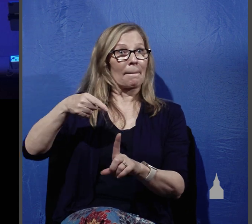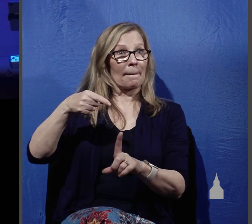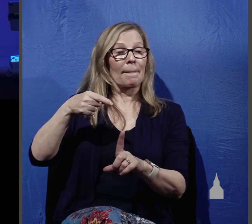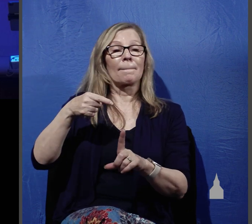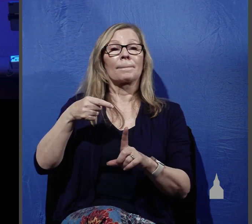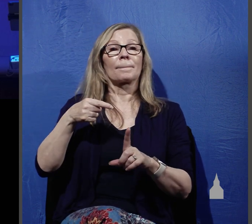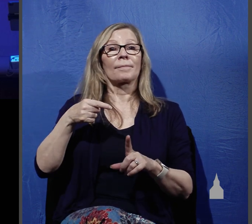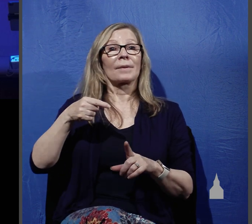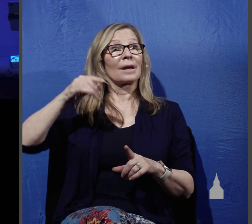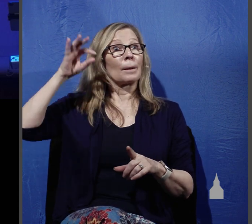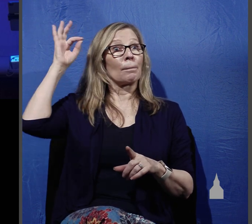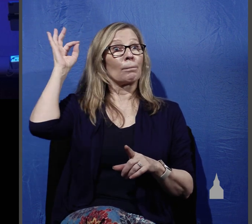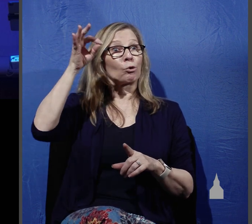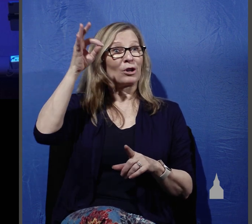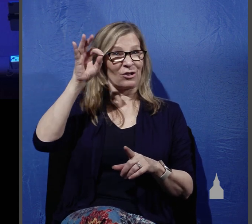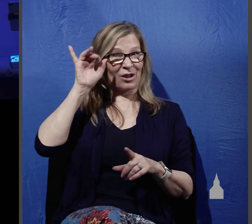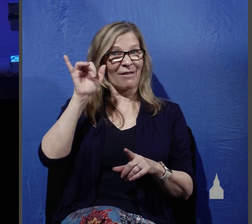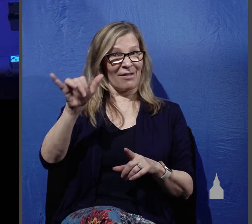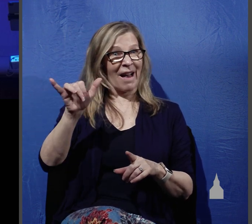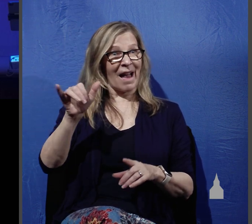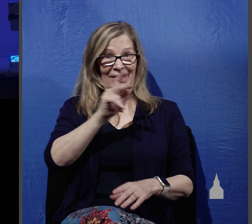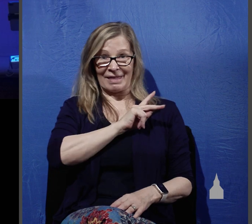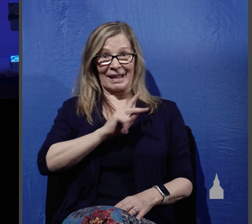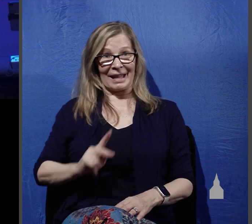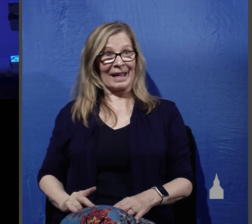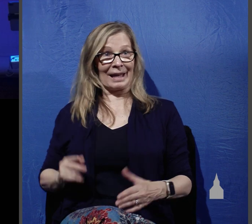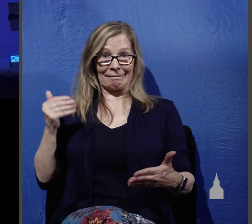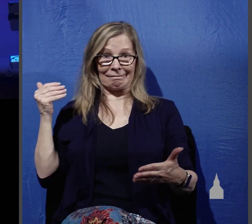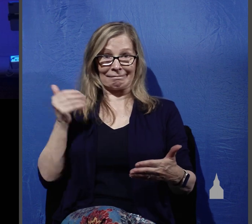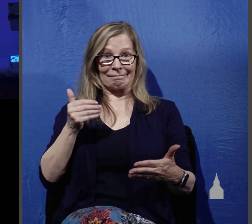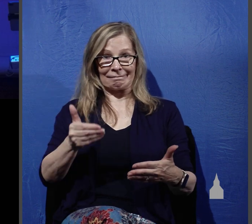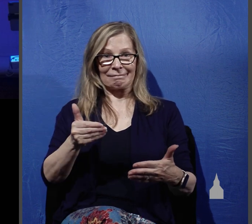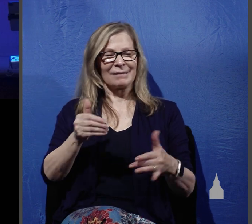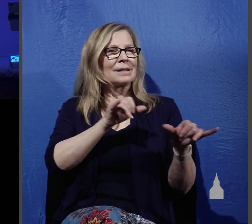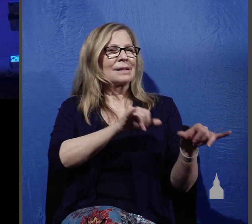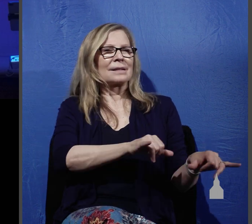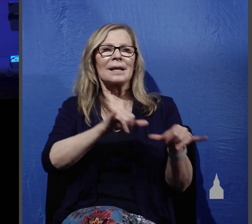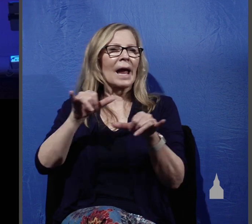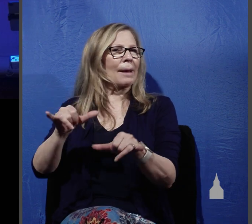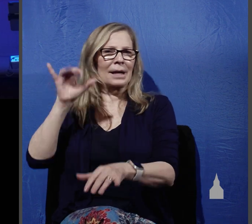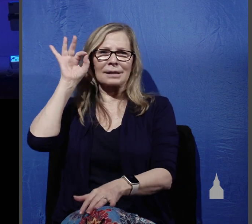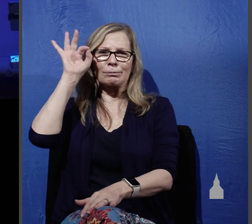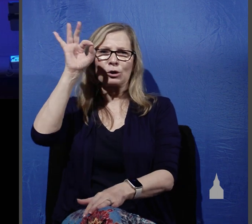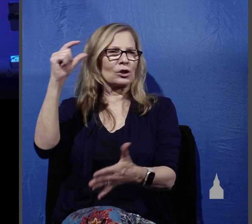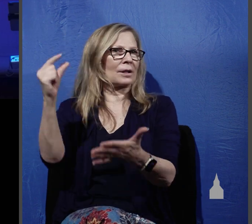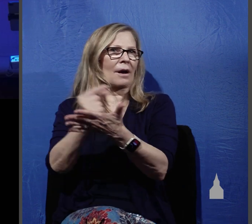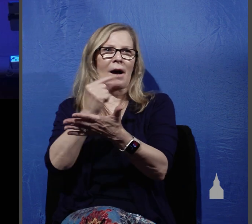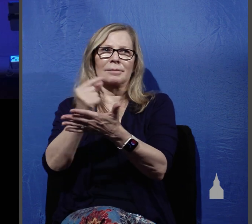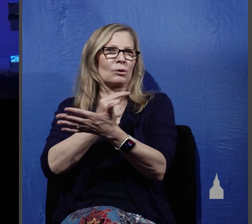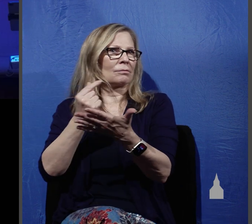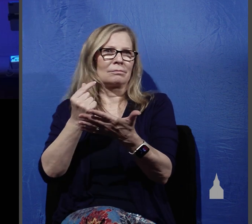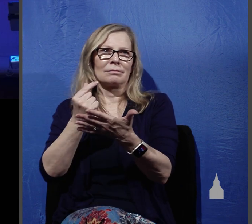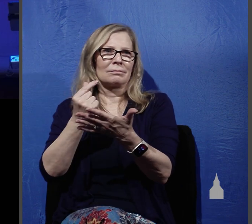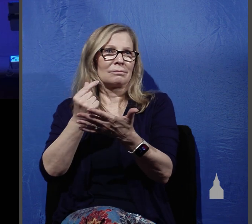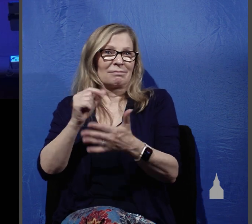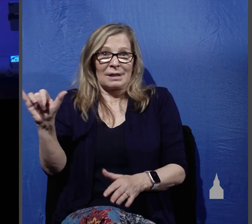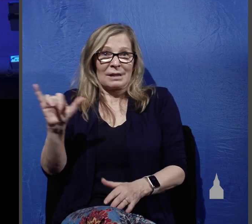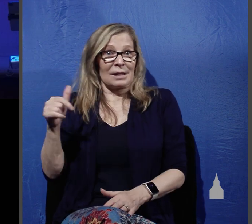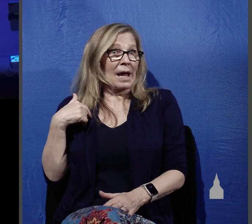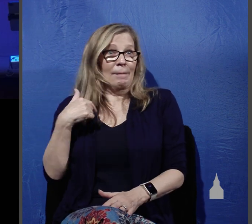preaching of the kingdom of God is the preaching of the gospel. The same message that we proclaim to unsaved people today. Yes,